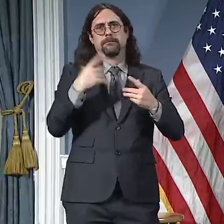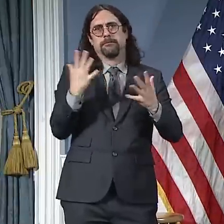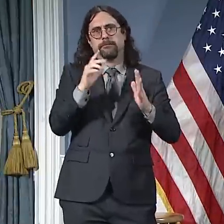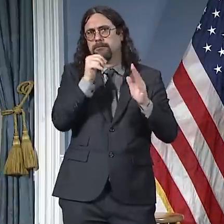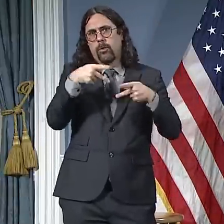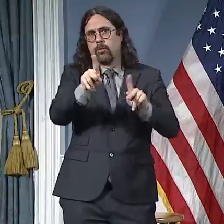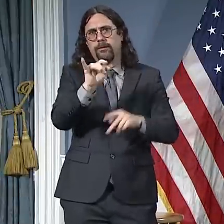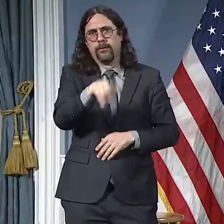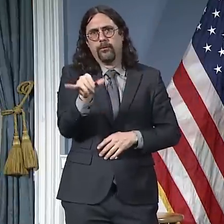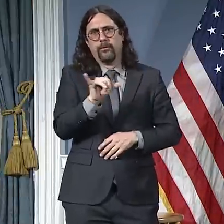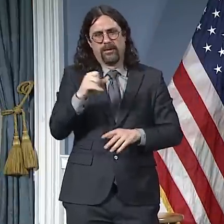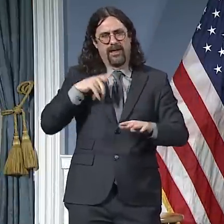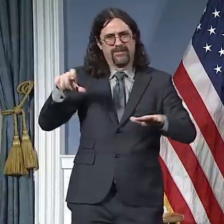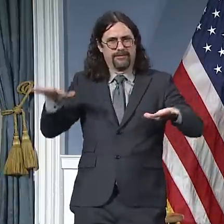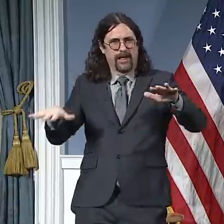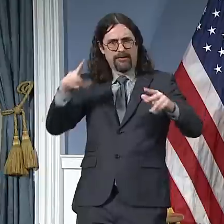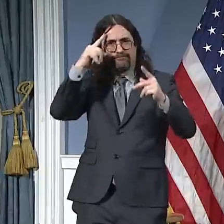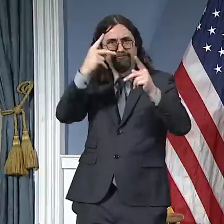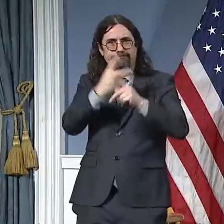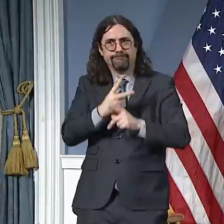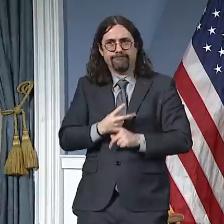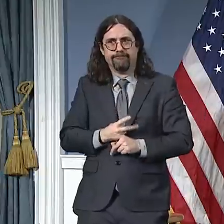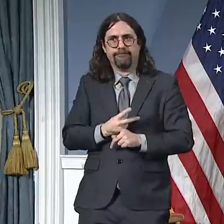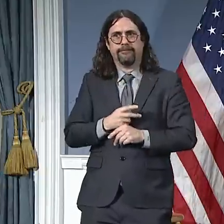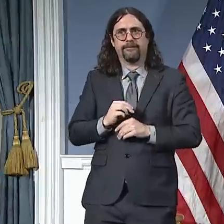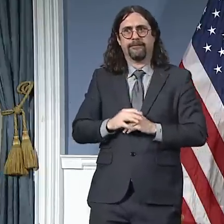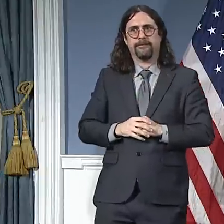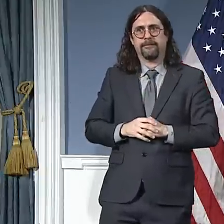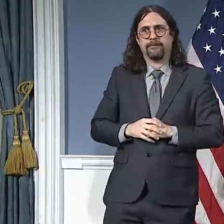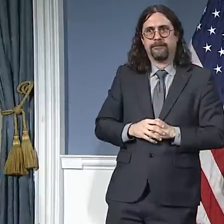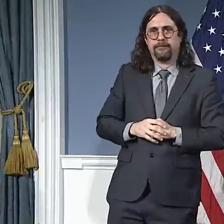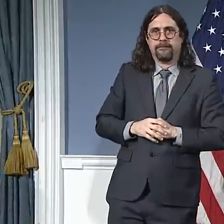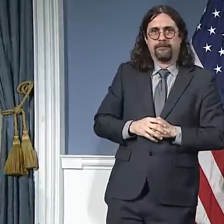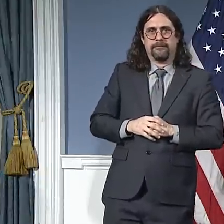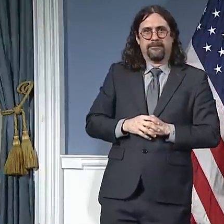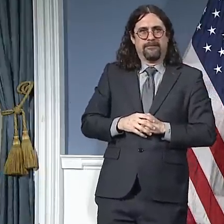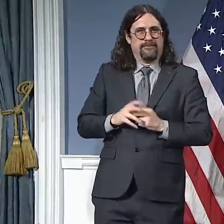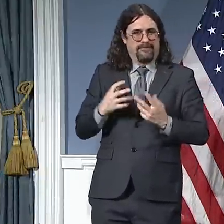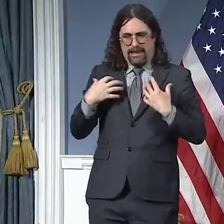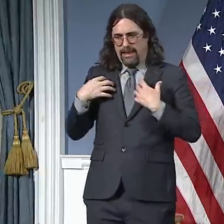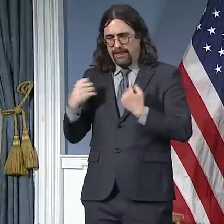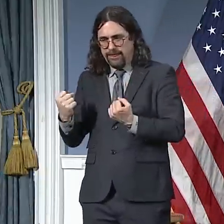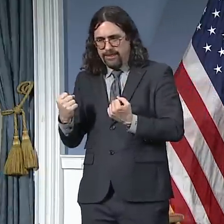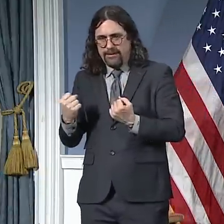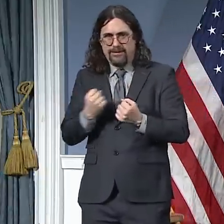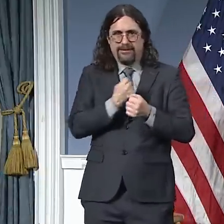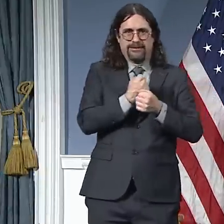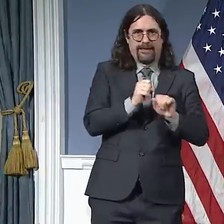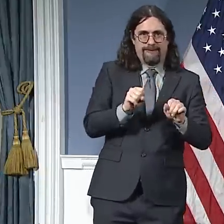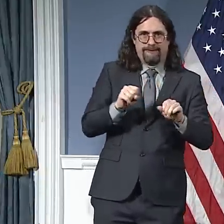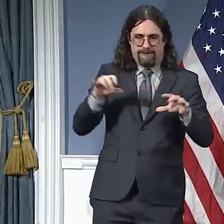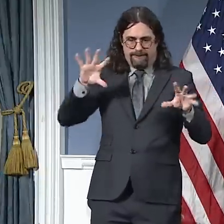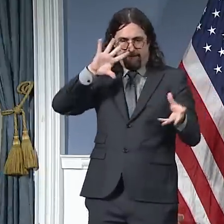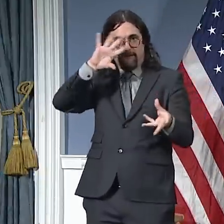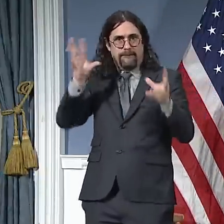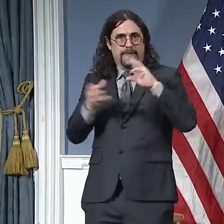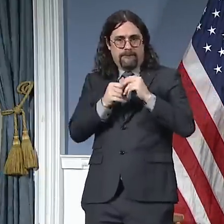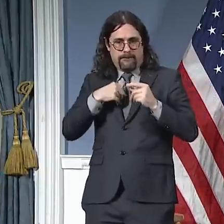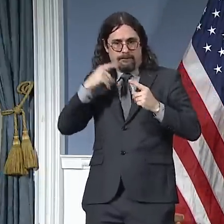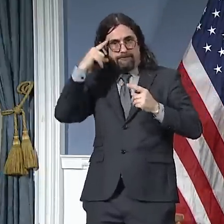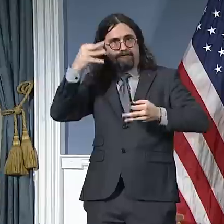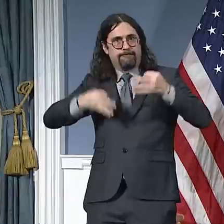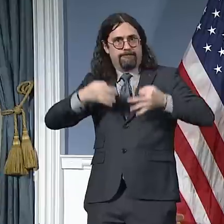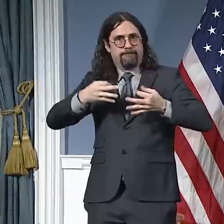concerns and the public safety concerns. But my understanding, Alex, is that that is a situation where I know